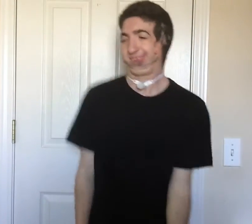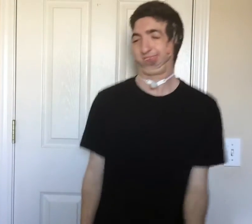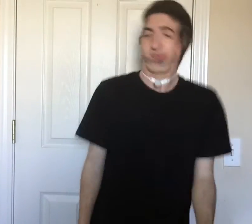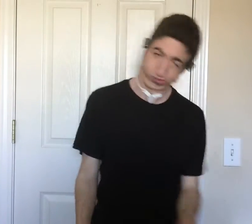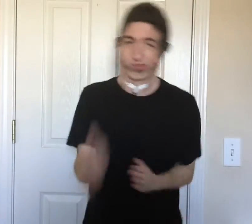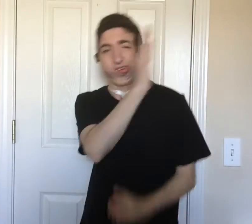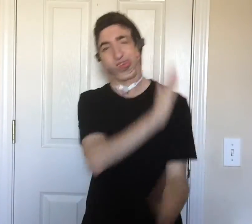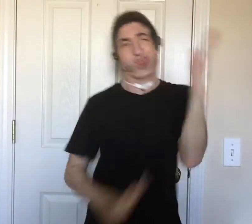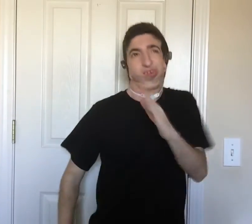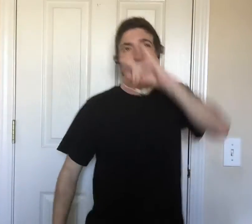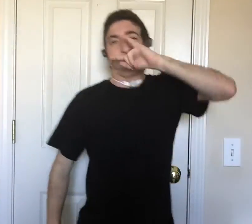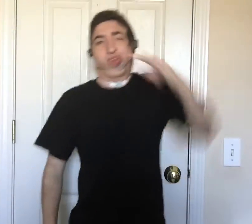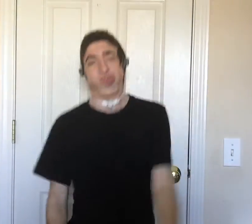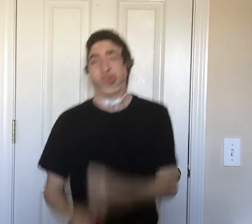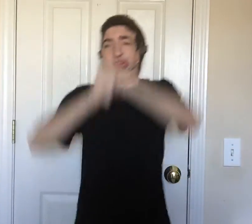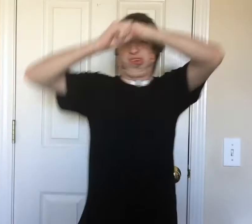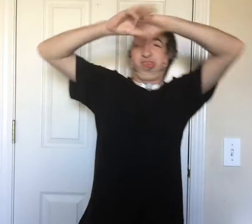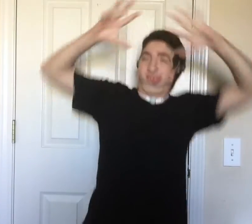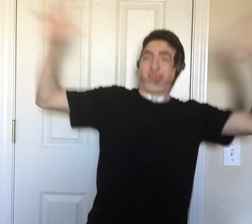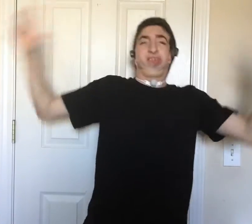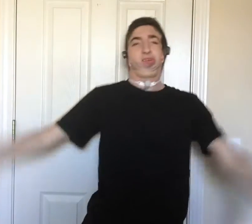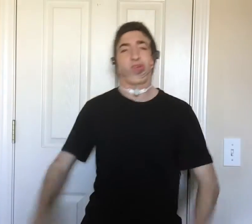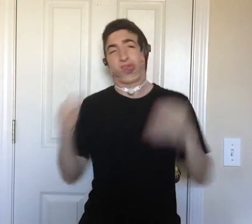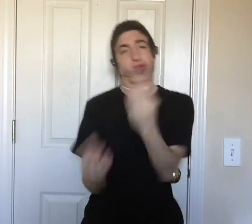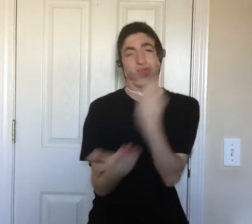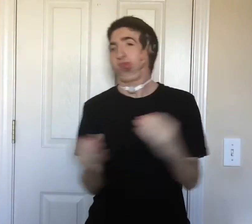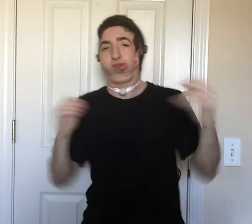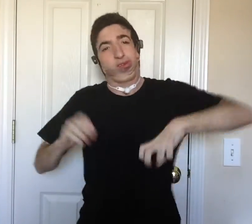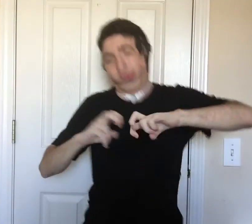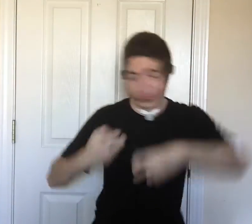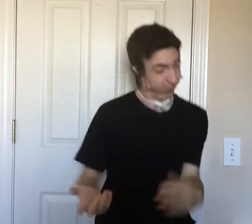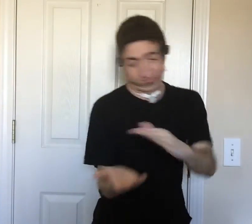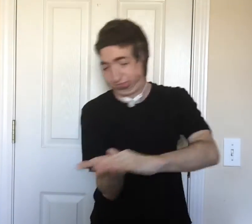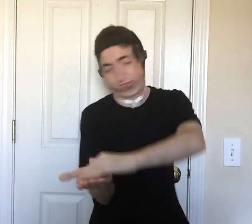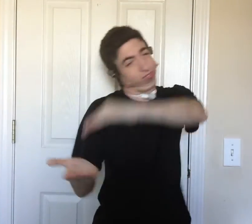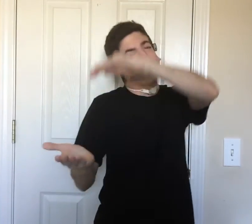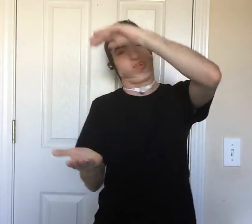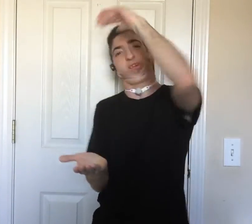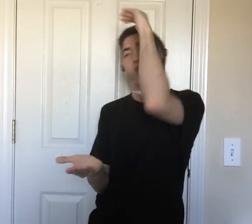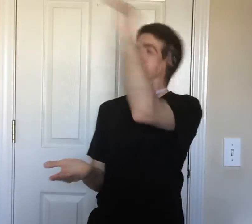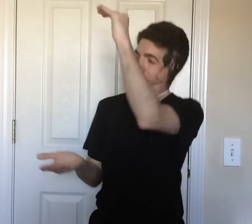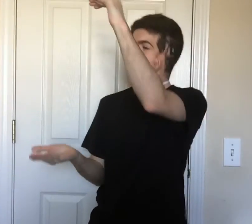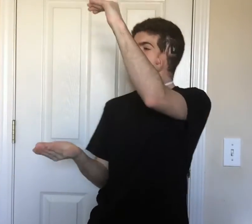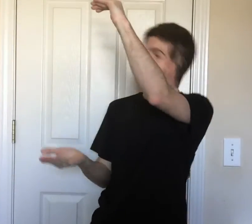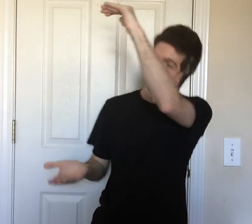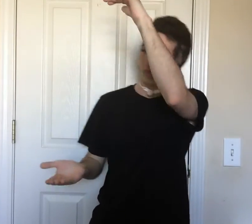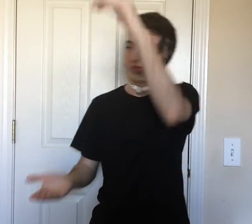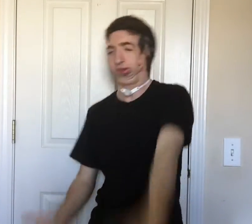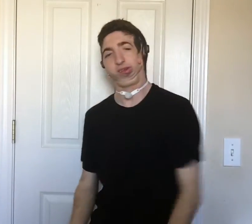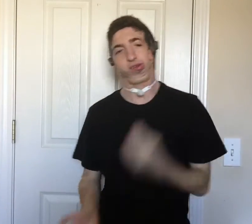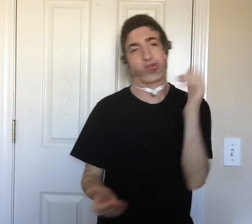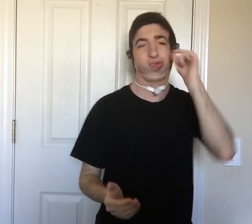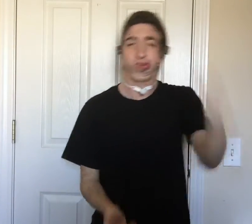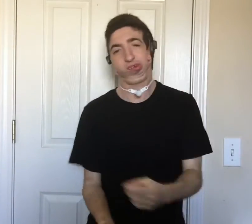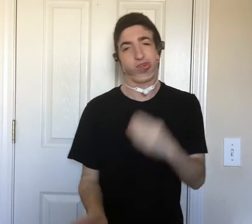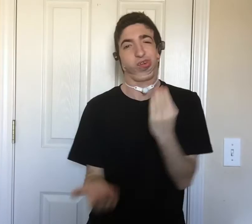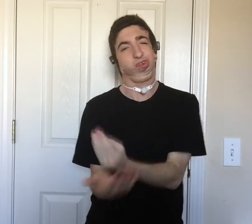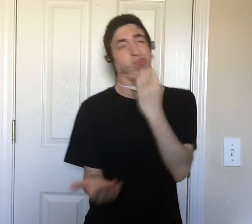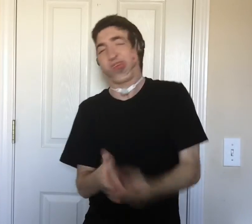Ayo, I once was a kid. All I had was a dream. More money, more problems. When I get it, I'm a pile it up. Now I'm dope. Want the bread we can toast. So